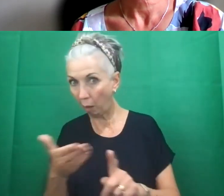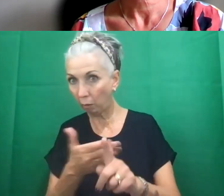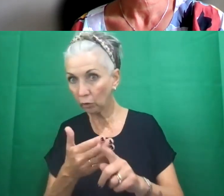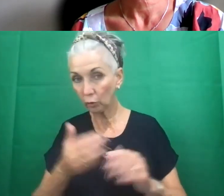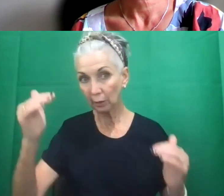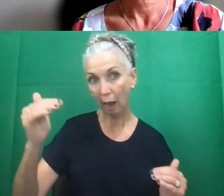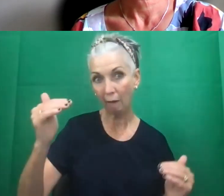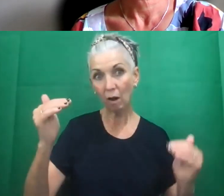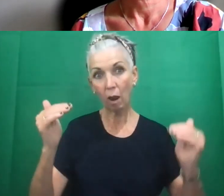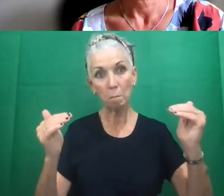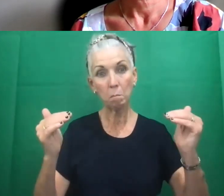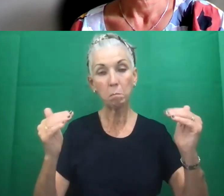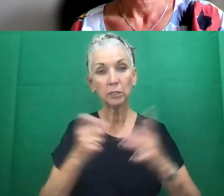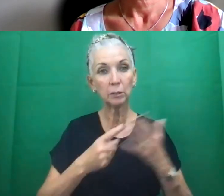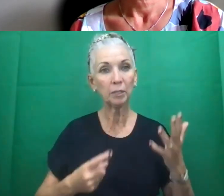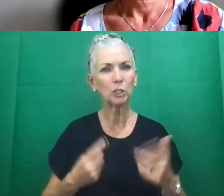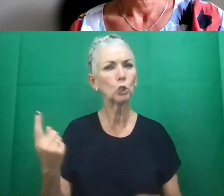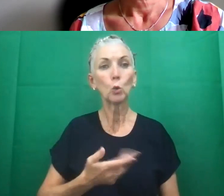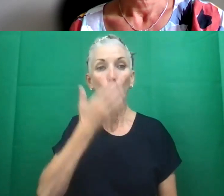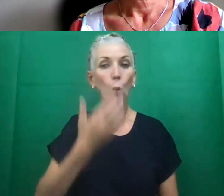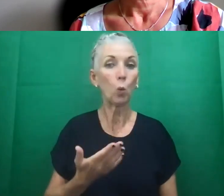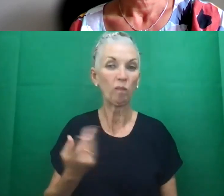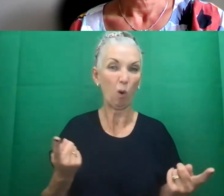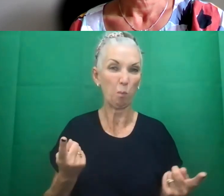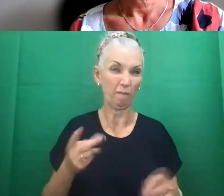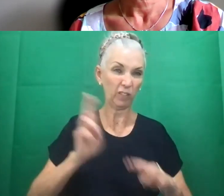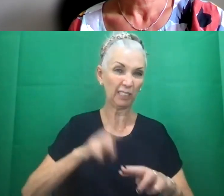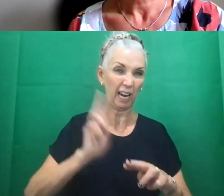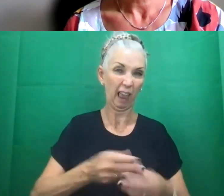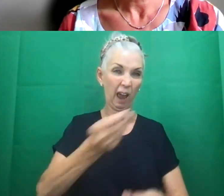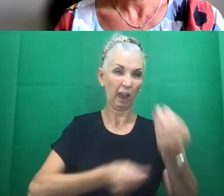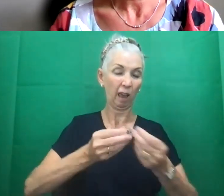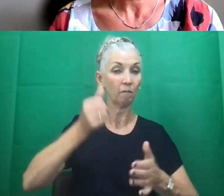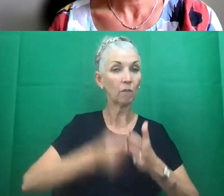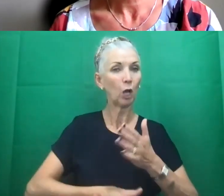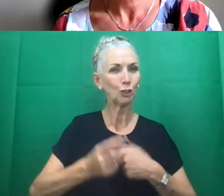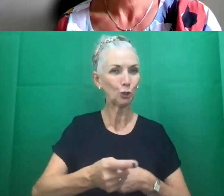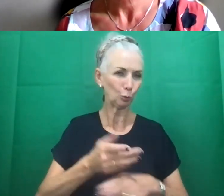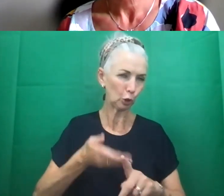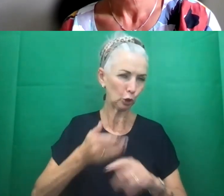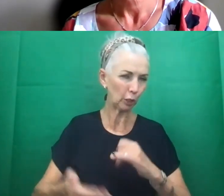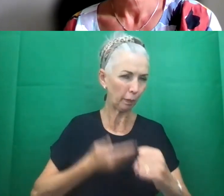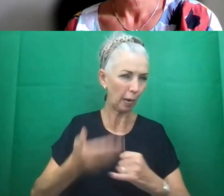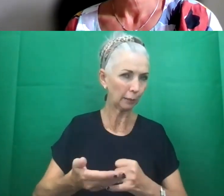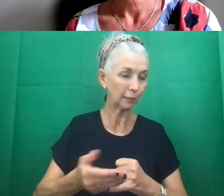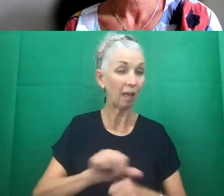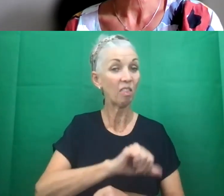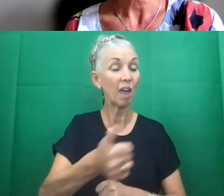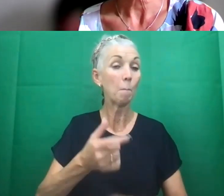it hasn't specified who that's for, but I think perhaps if we go to Fazilo first, because her talk touched on that at the end and then see if Pauline wants to comment on that as well.